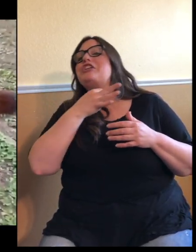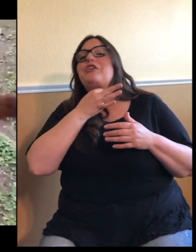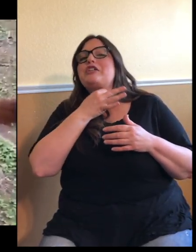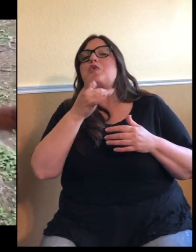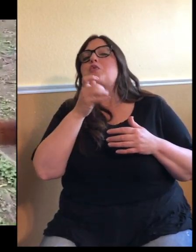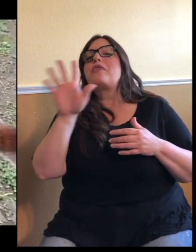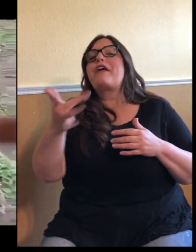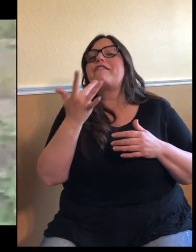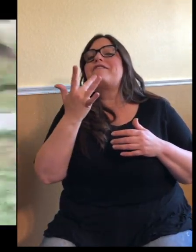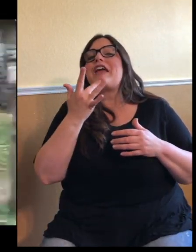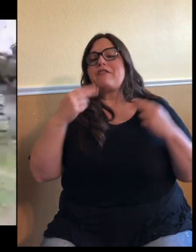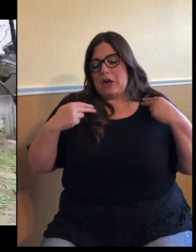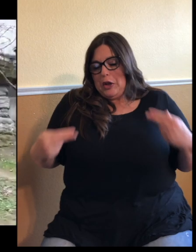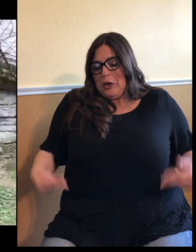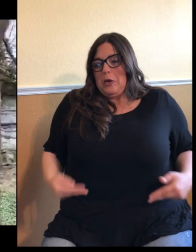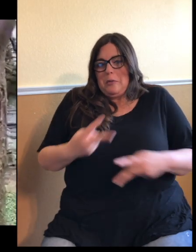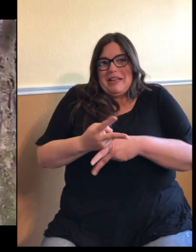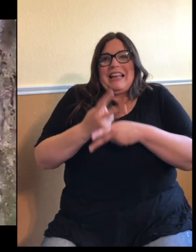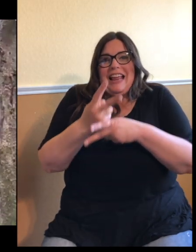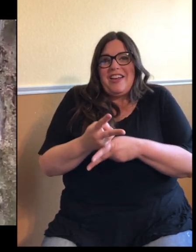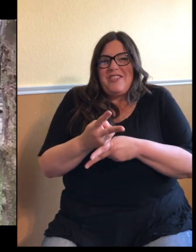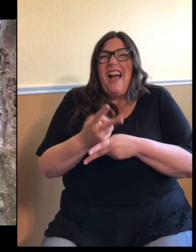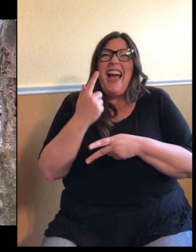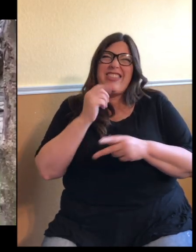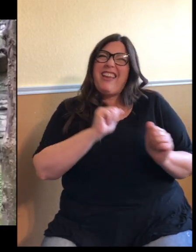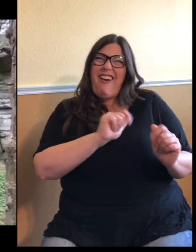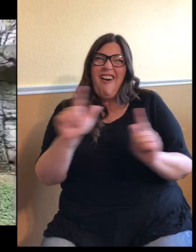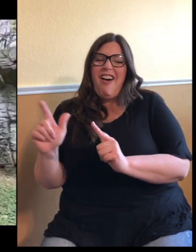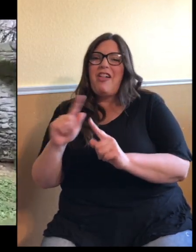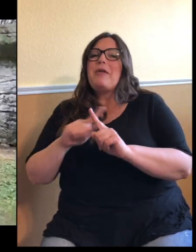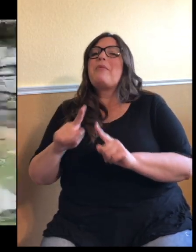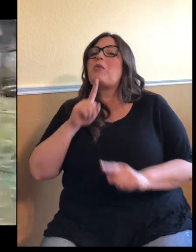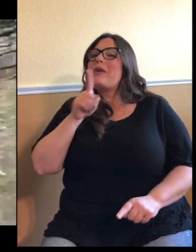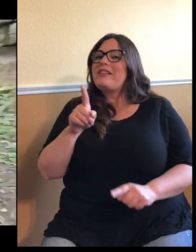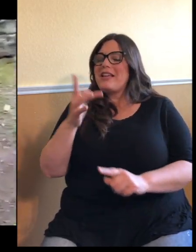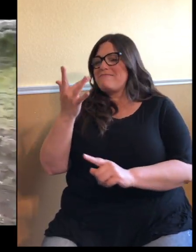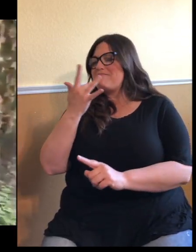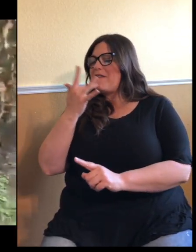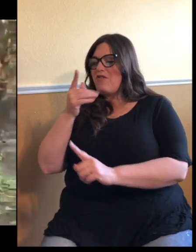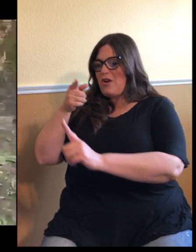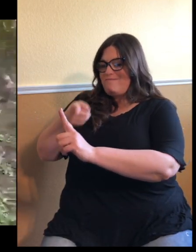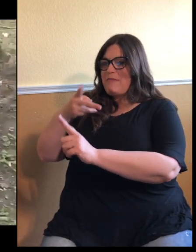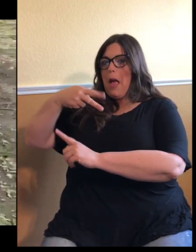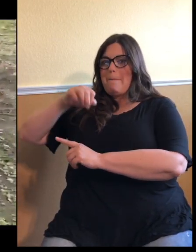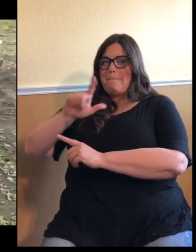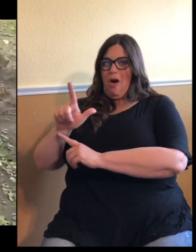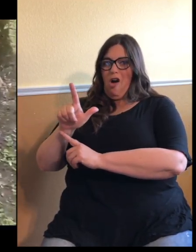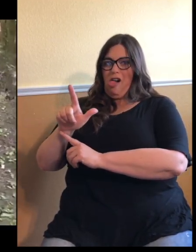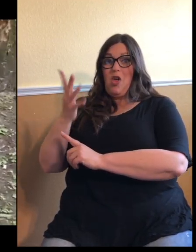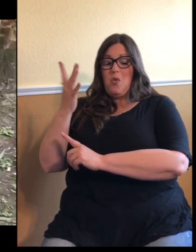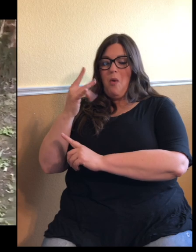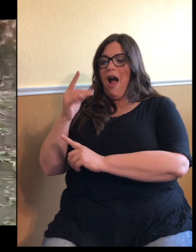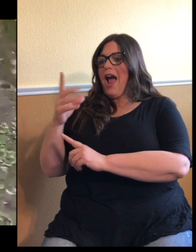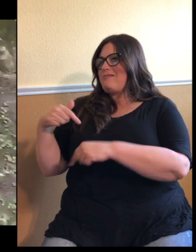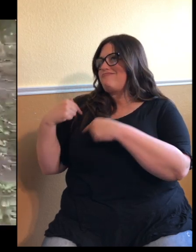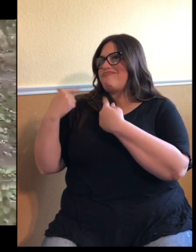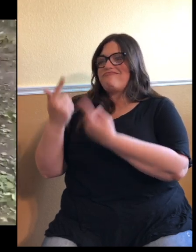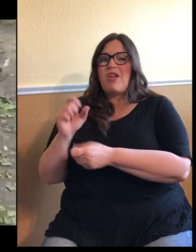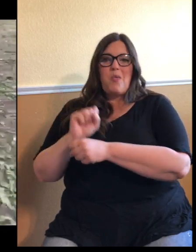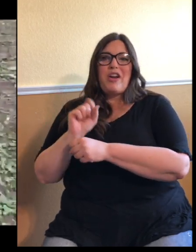think they like any of the keepers. Paul is a favorite. He's been working with for a long time, over 30 years. But yeah, I think they like anybody. Especially